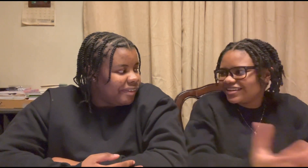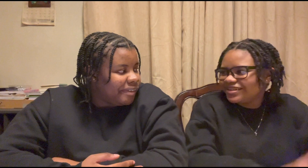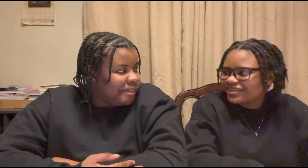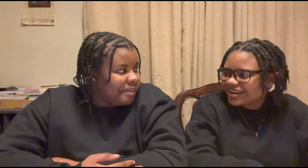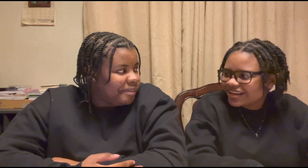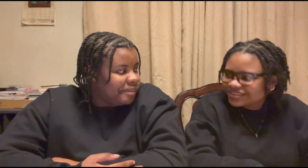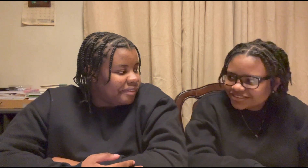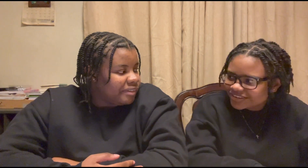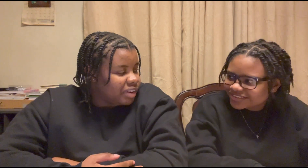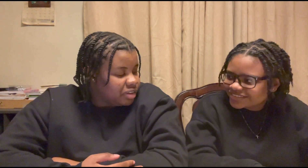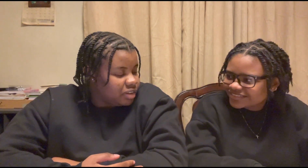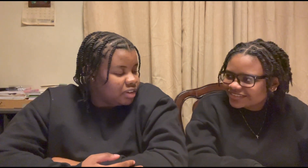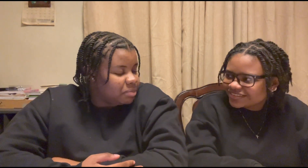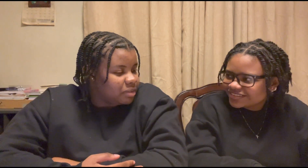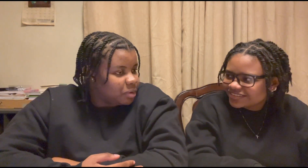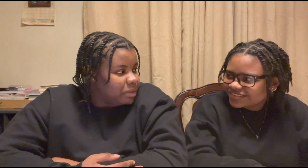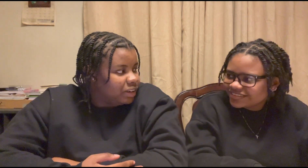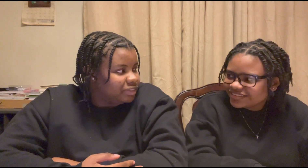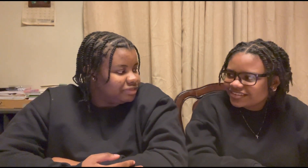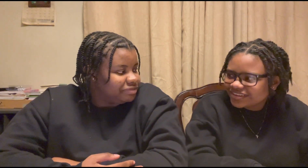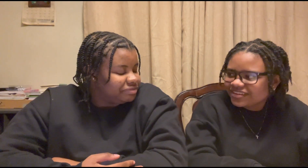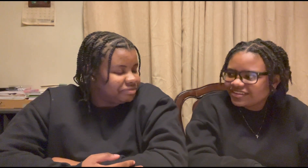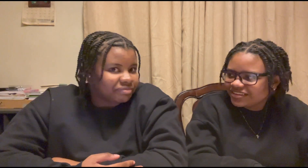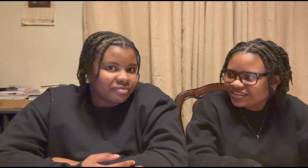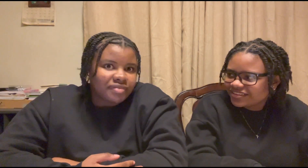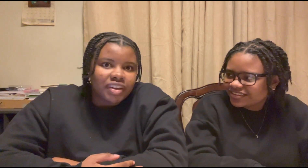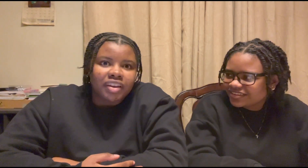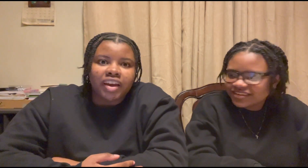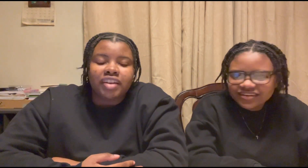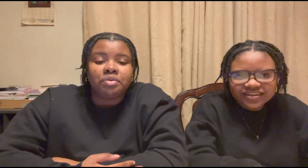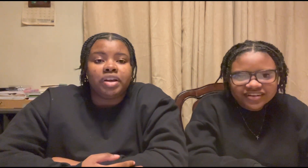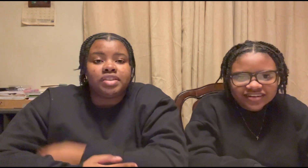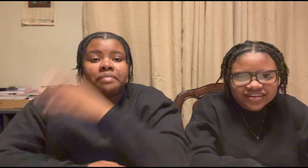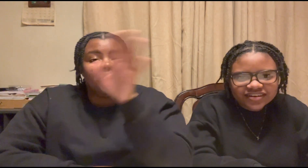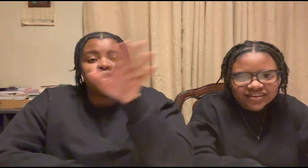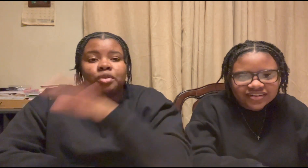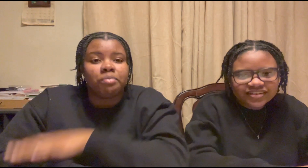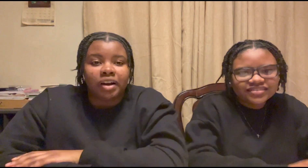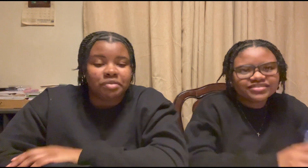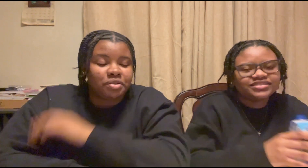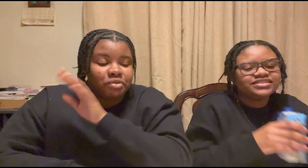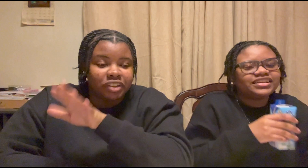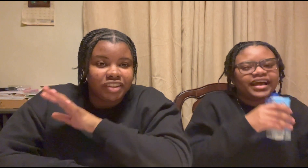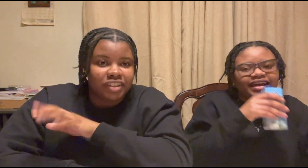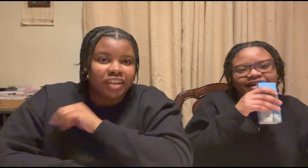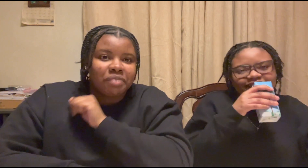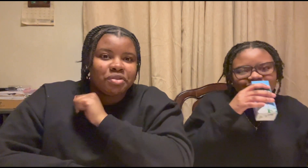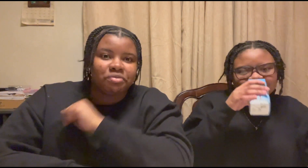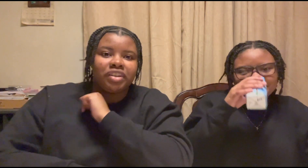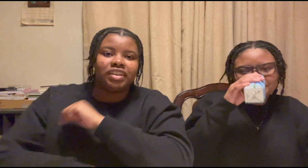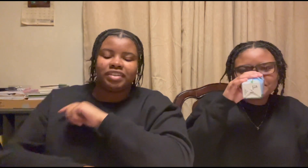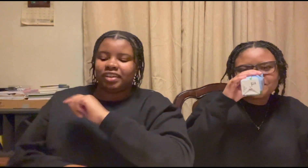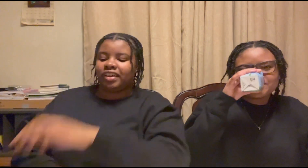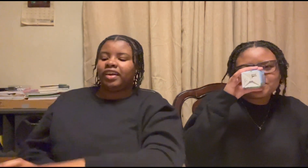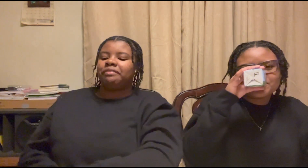go ahead talk are you calling me a robot yeah anyways i'm not a robot i'm just realistic i'm just realistic all right